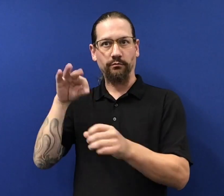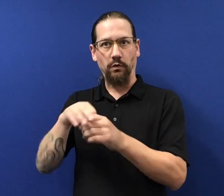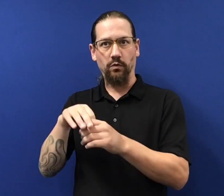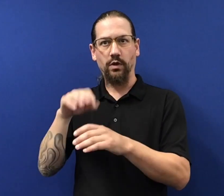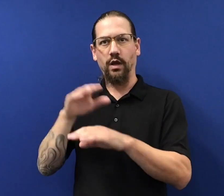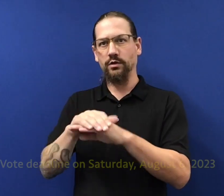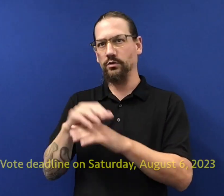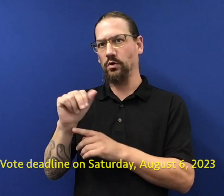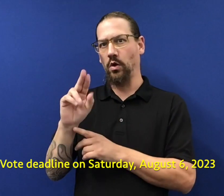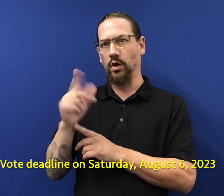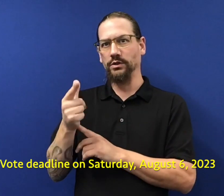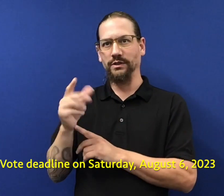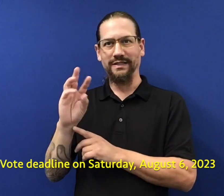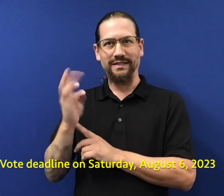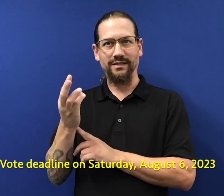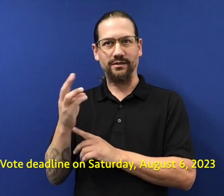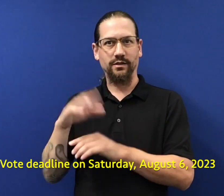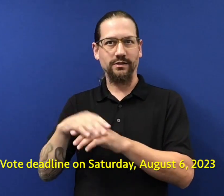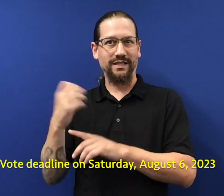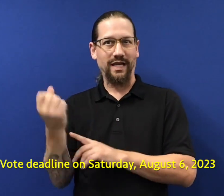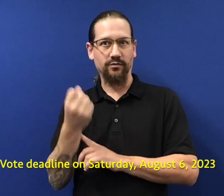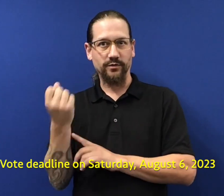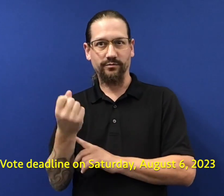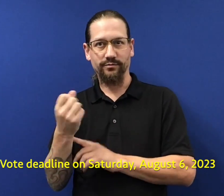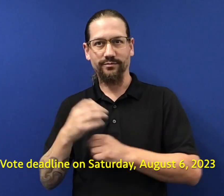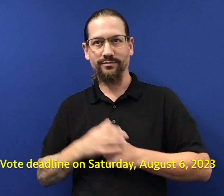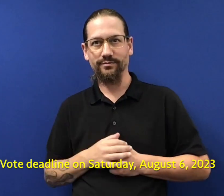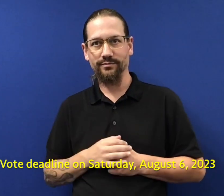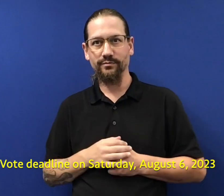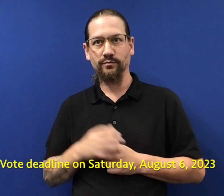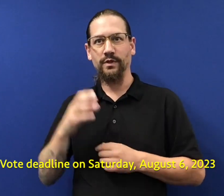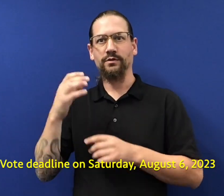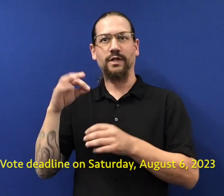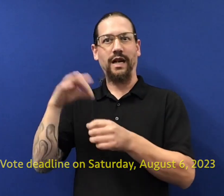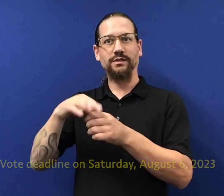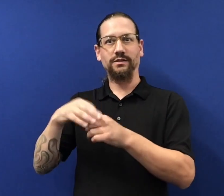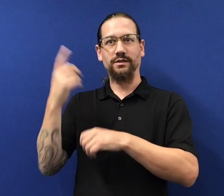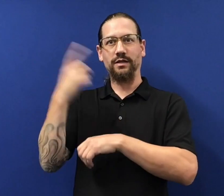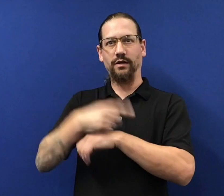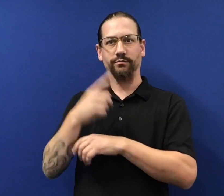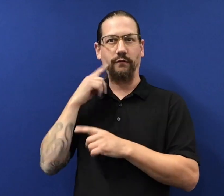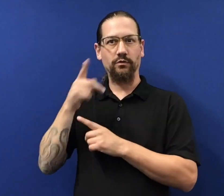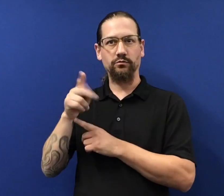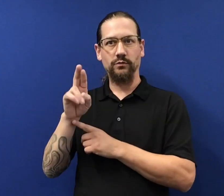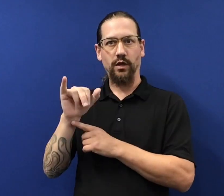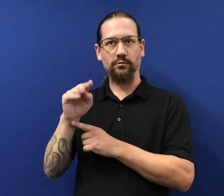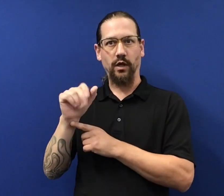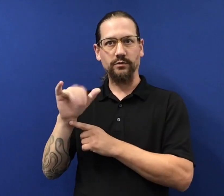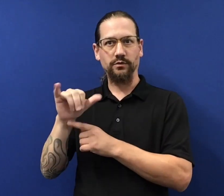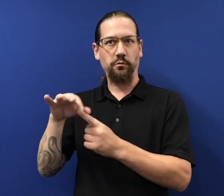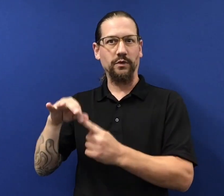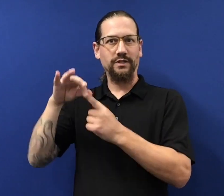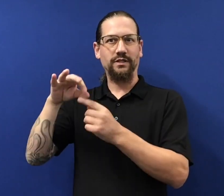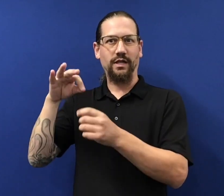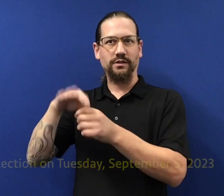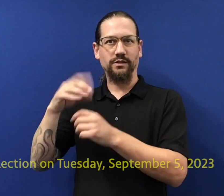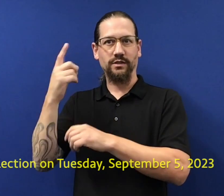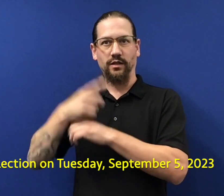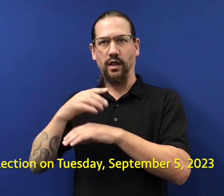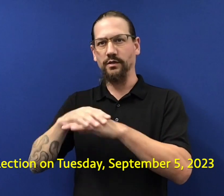the deadline to register to vote is August the 6th, which is this Saturday, for the primary election, special